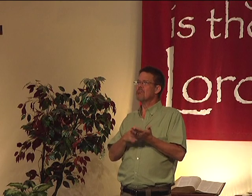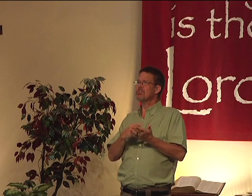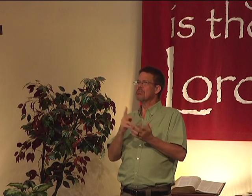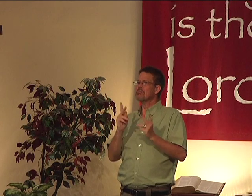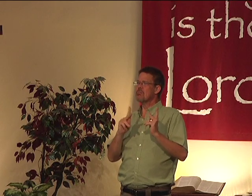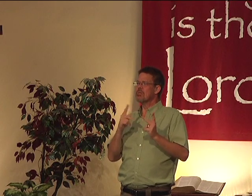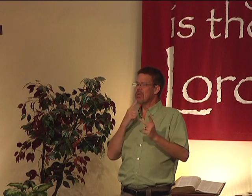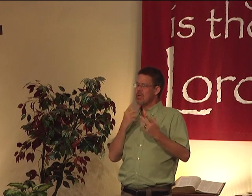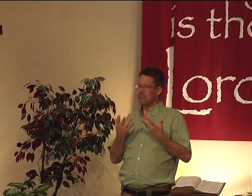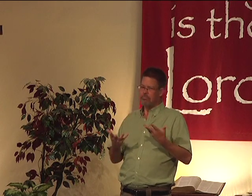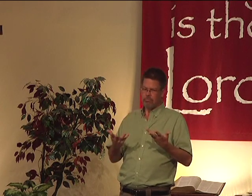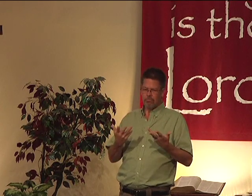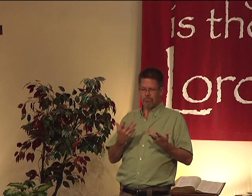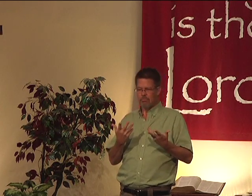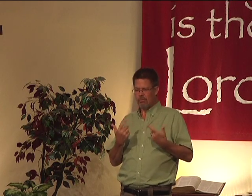You know, and sometimes people say,